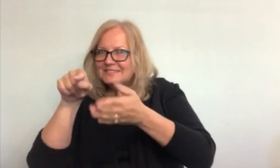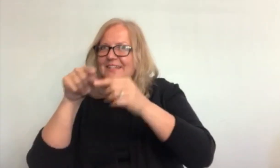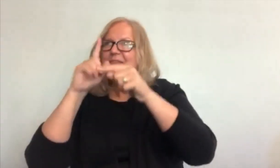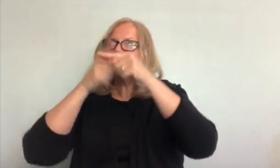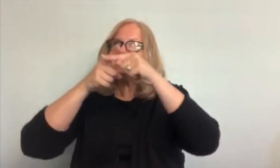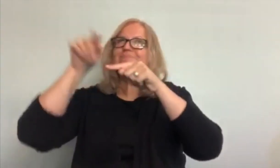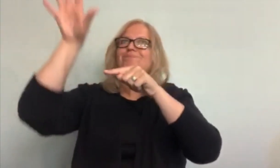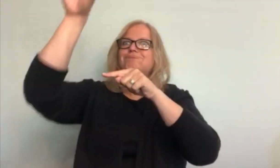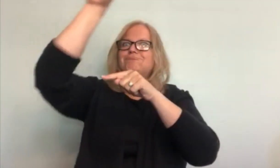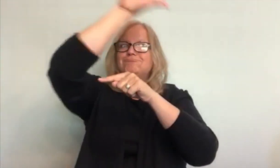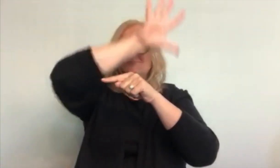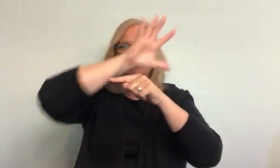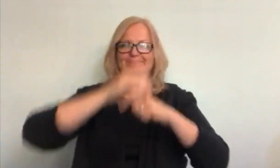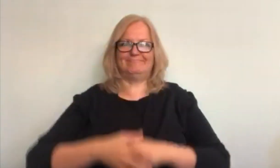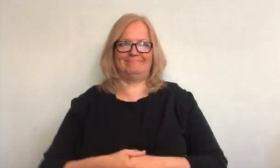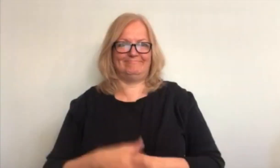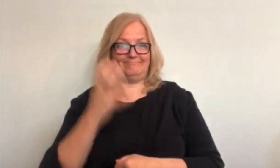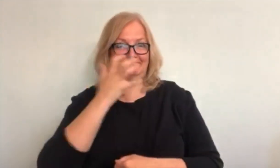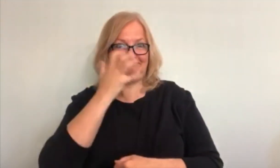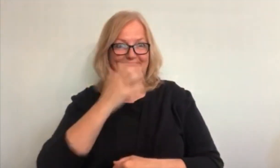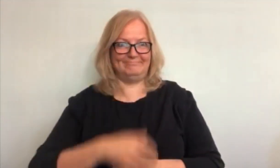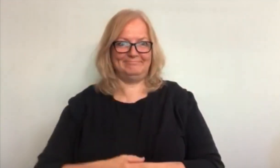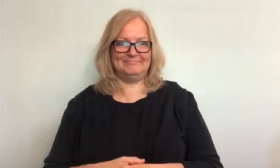That includes the 1,000 polar bears found in Manitoba.